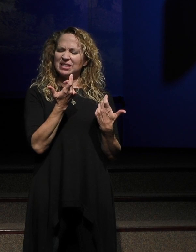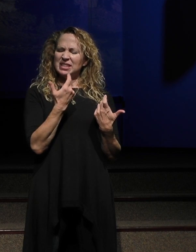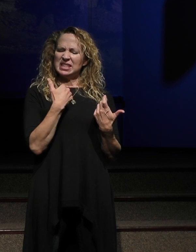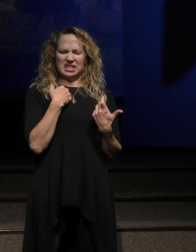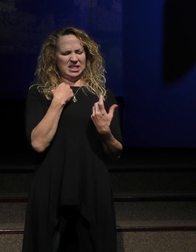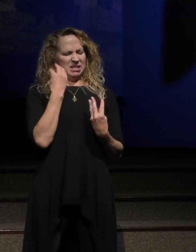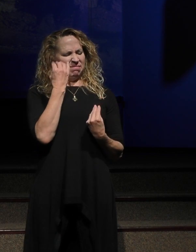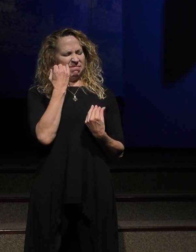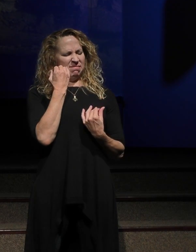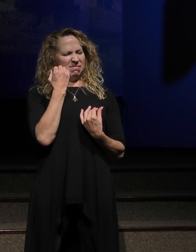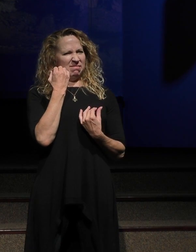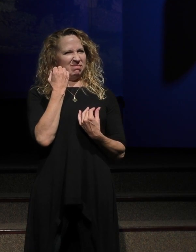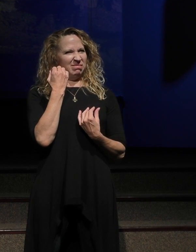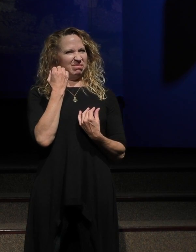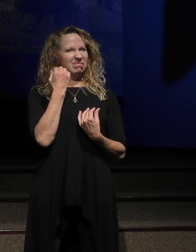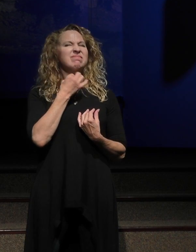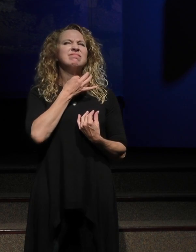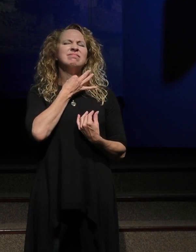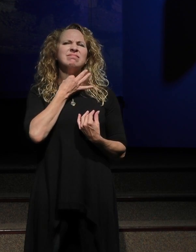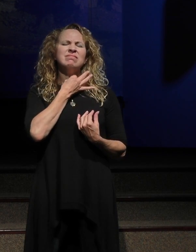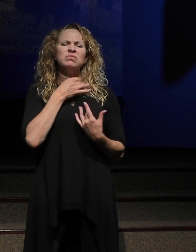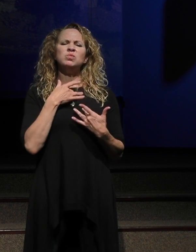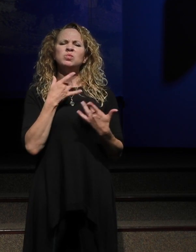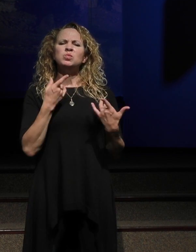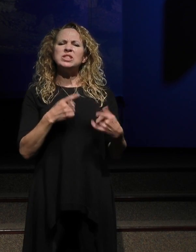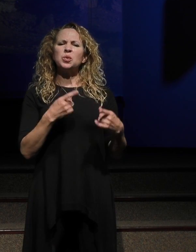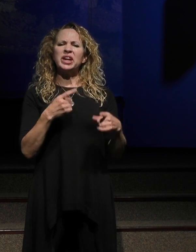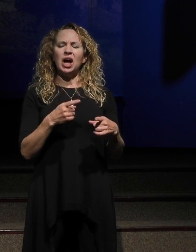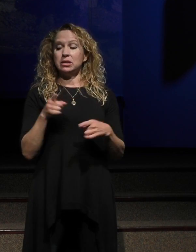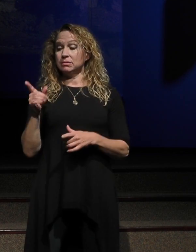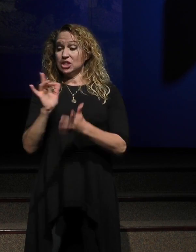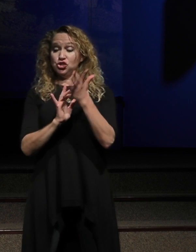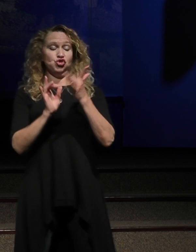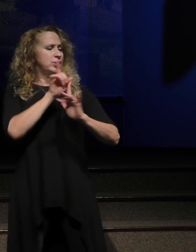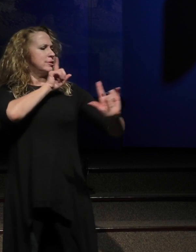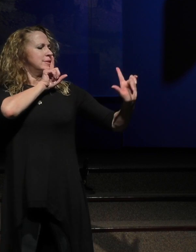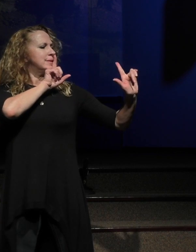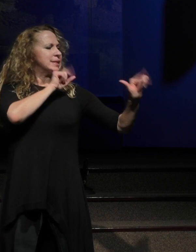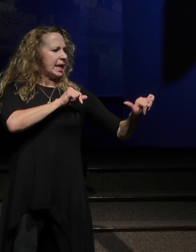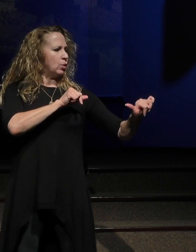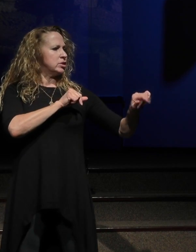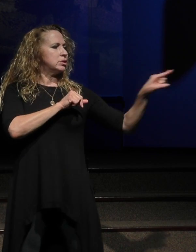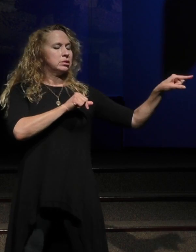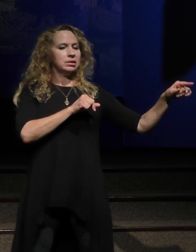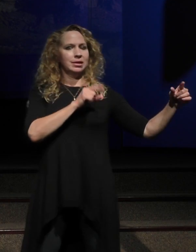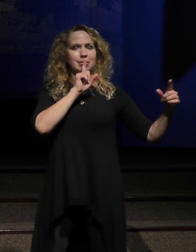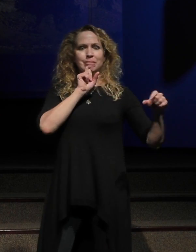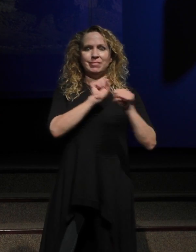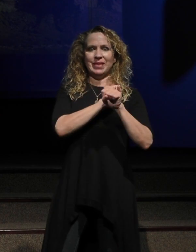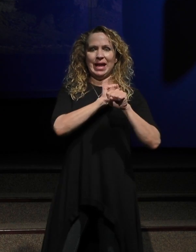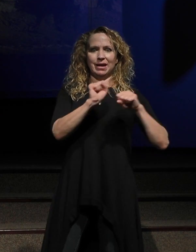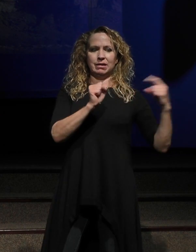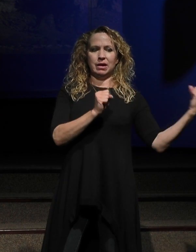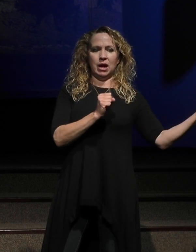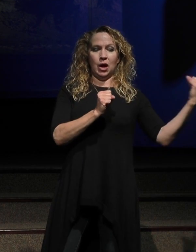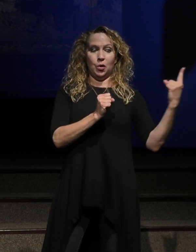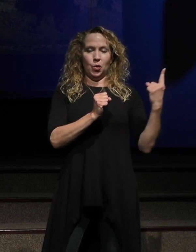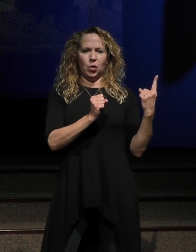been wrestling with is, okay, what's going on? Between the time where Jesus says Lazarus come out and when he actually appears,